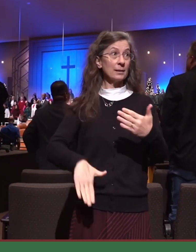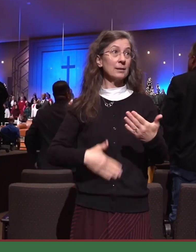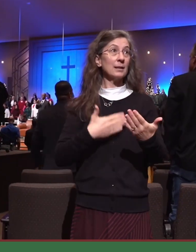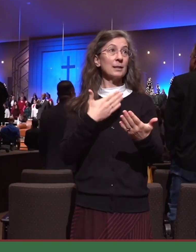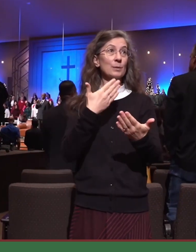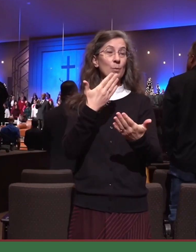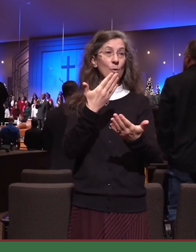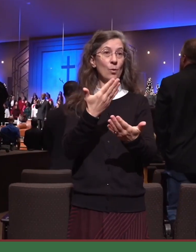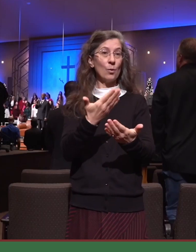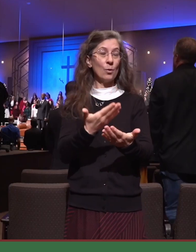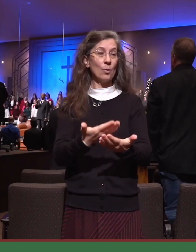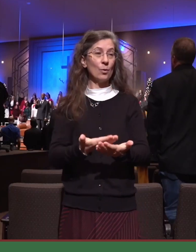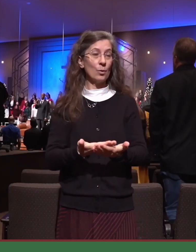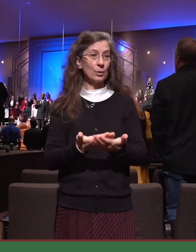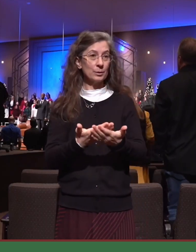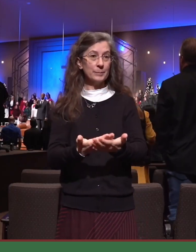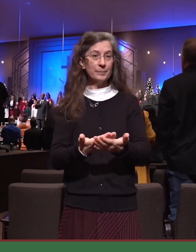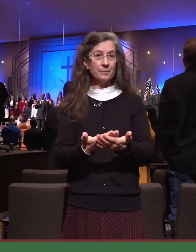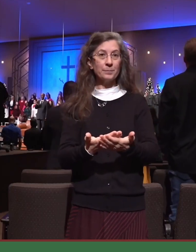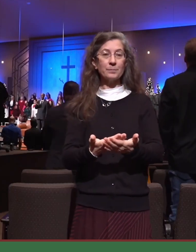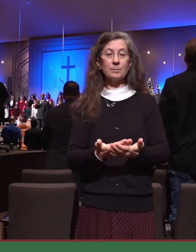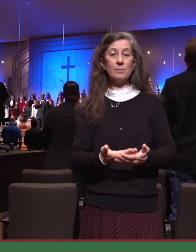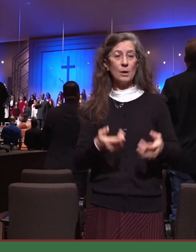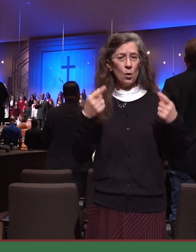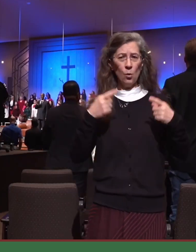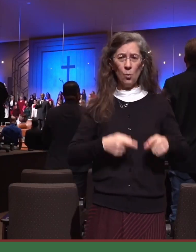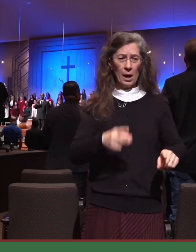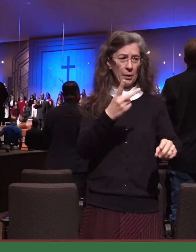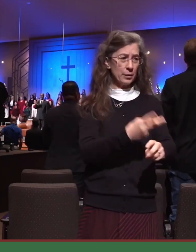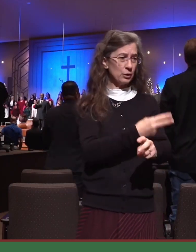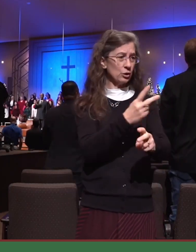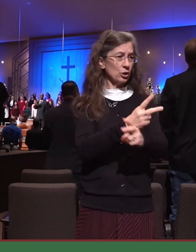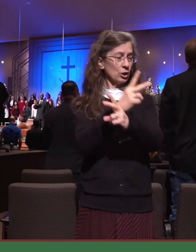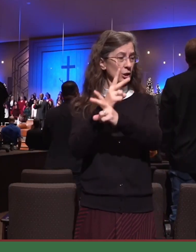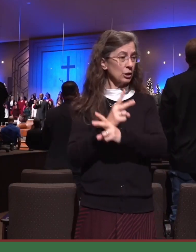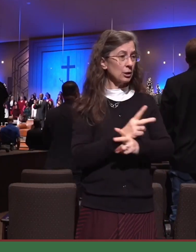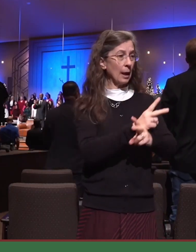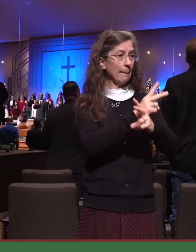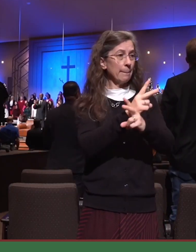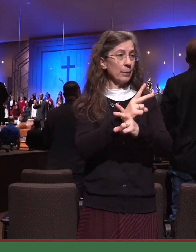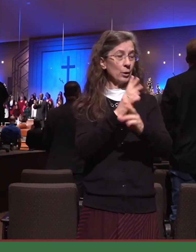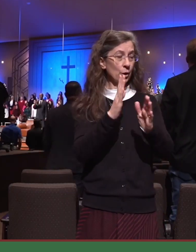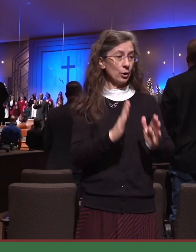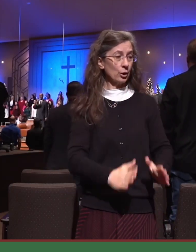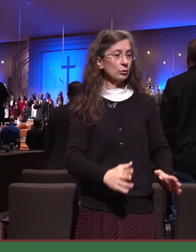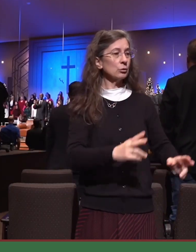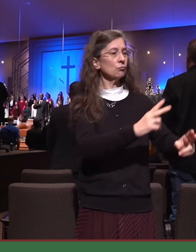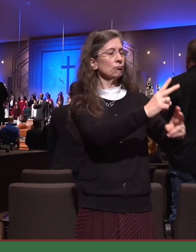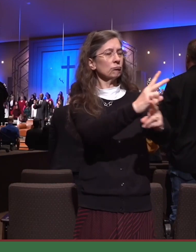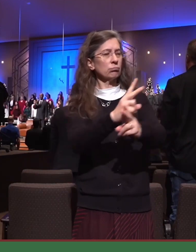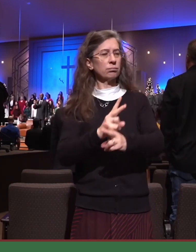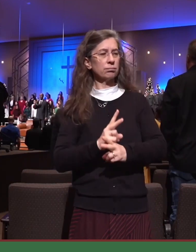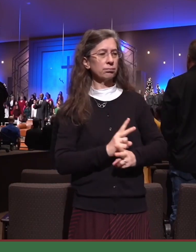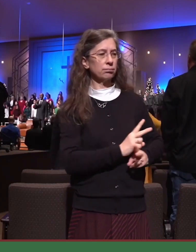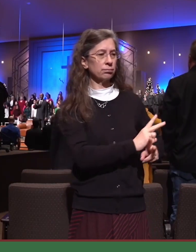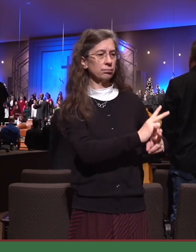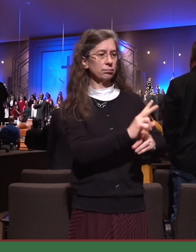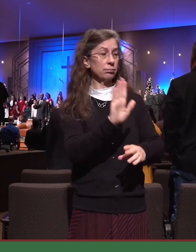is born. While shepherds tend their watching, for silent